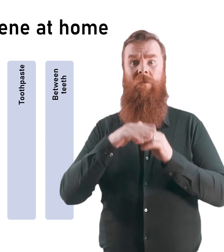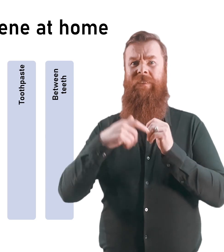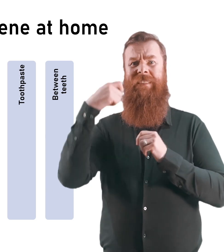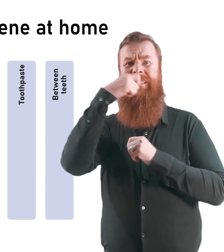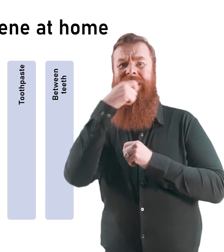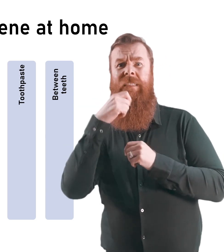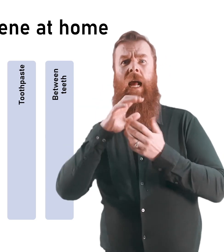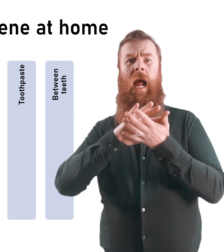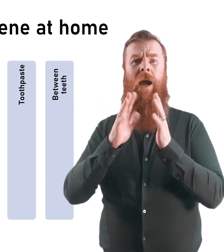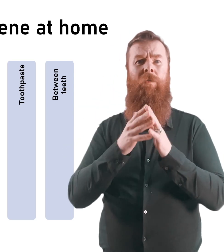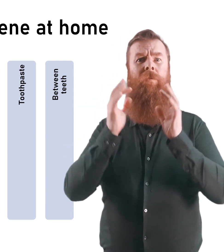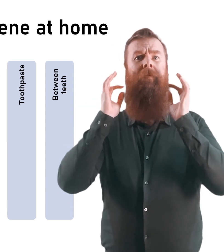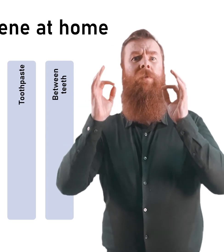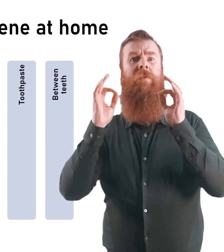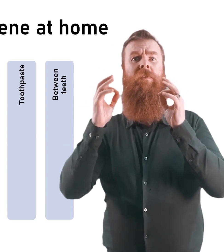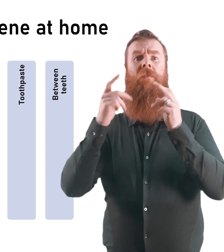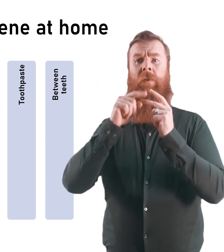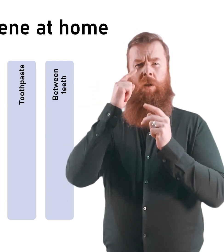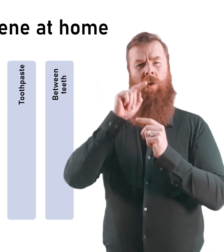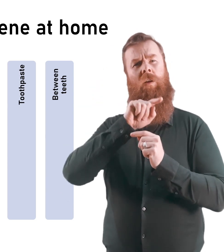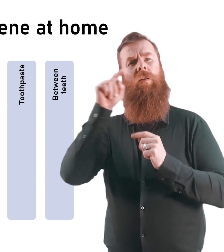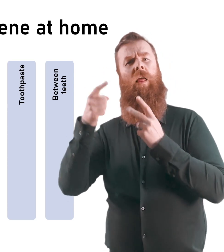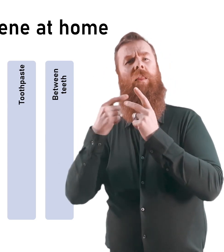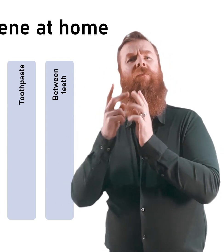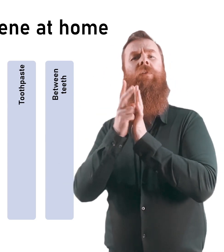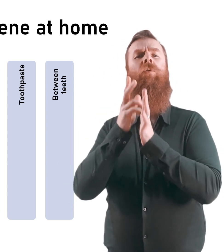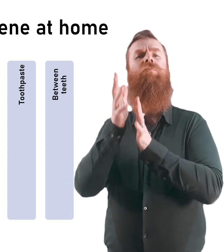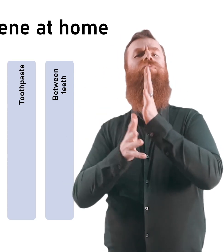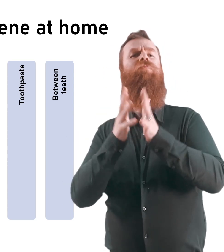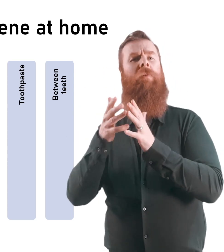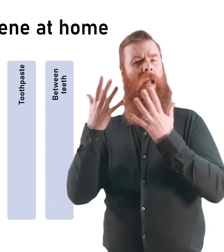Learn more about tooth brushing in our other Smiling Signs videos.